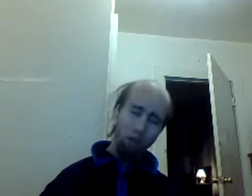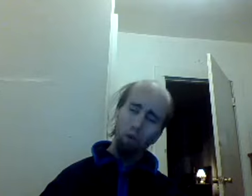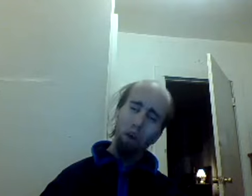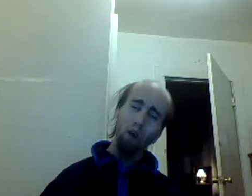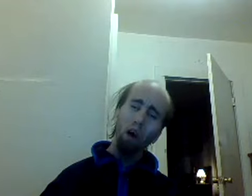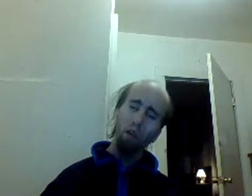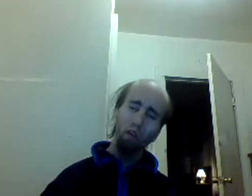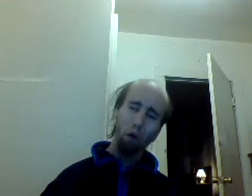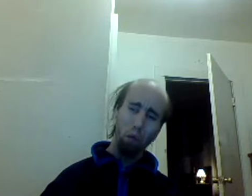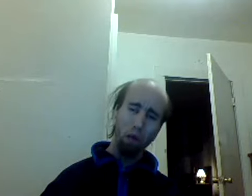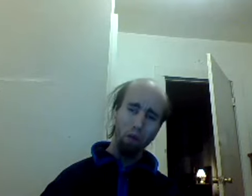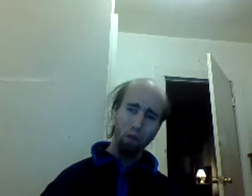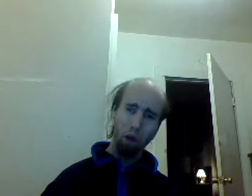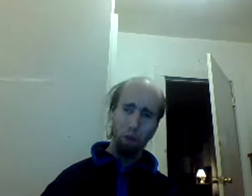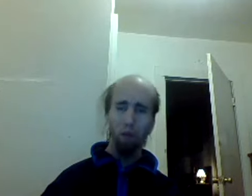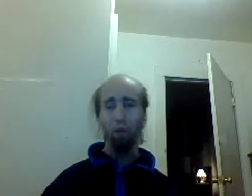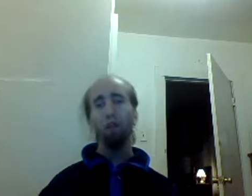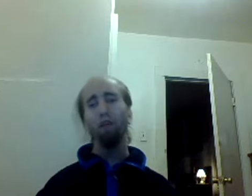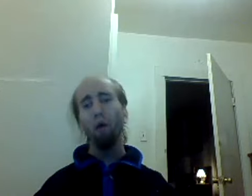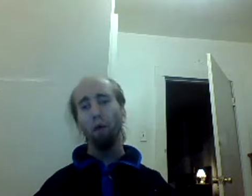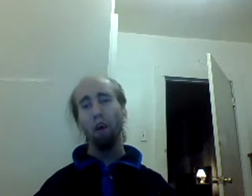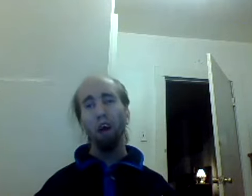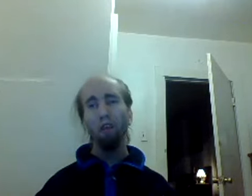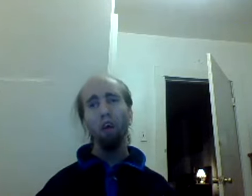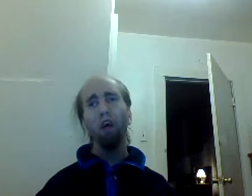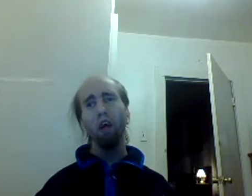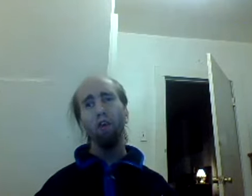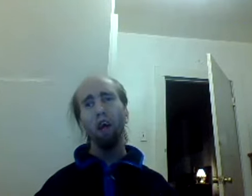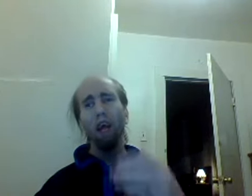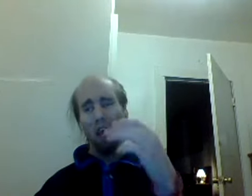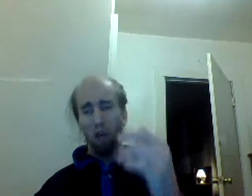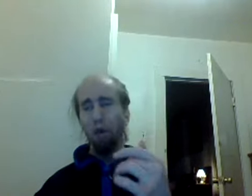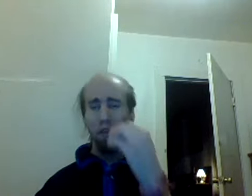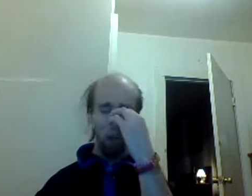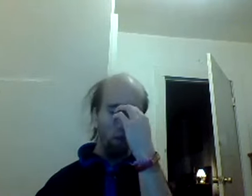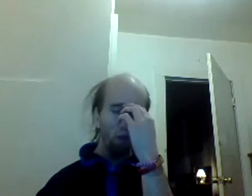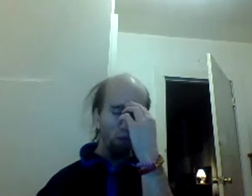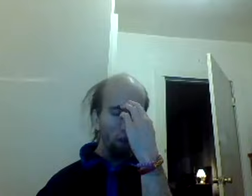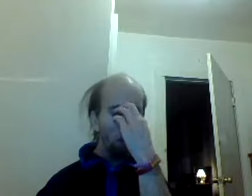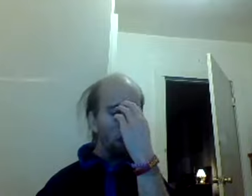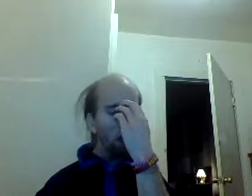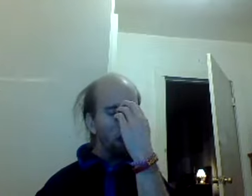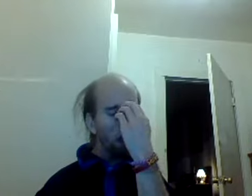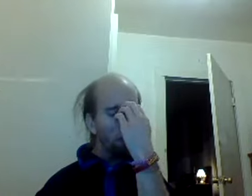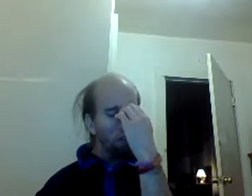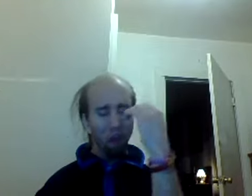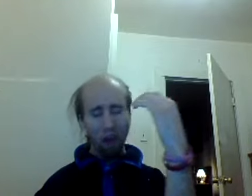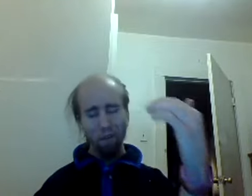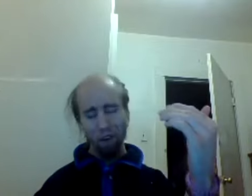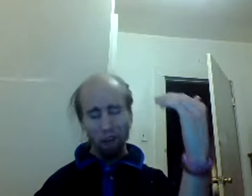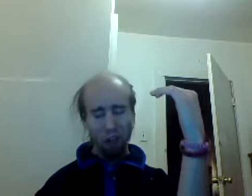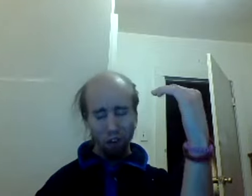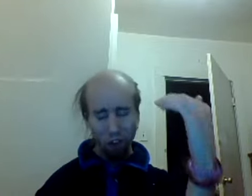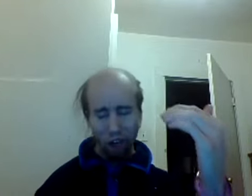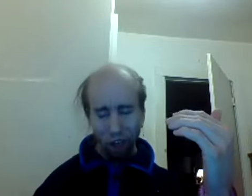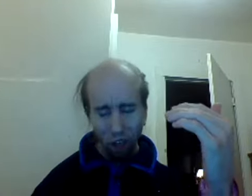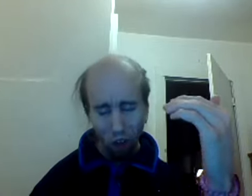that's when you lost all my respect because what you don't realize is that image that you see that is his every day